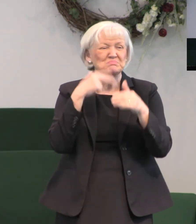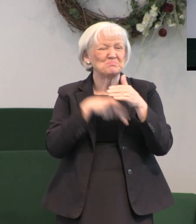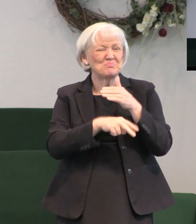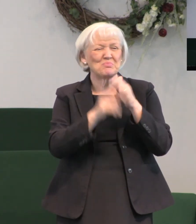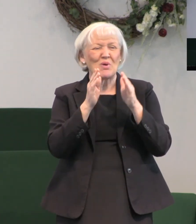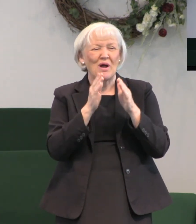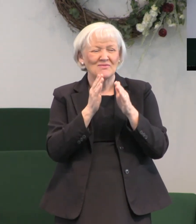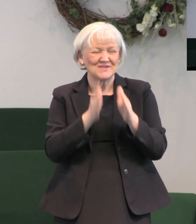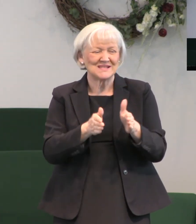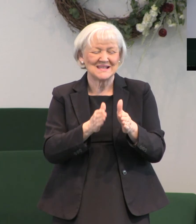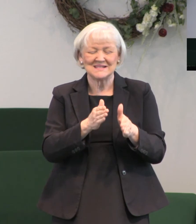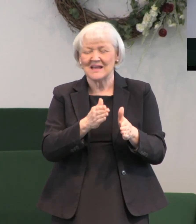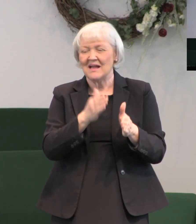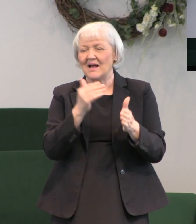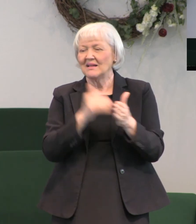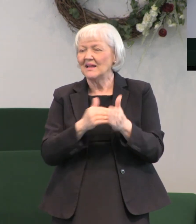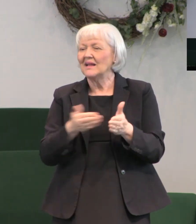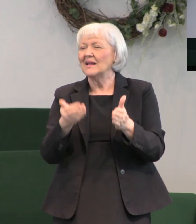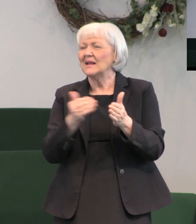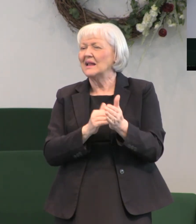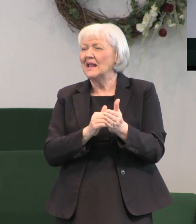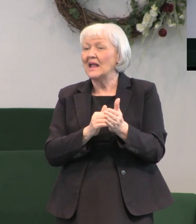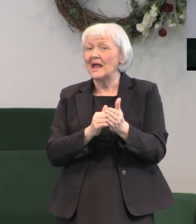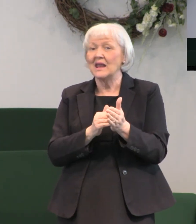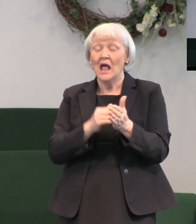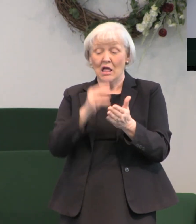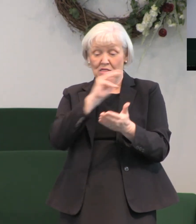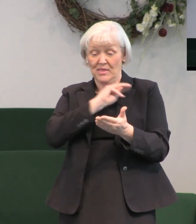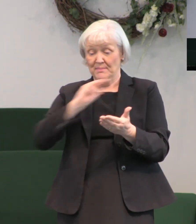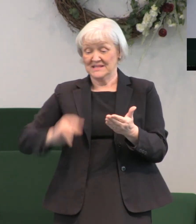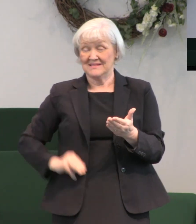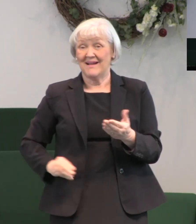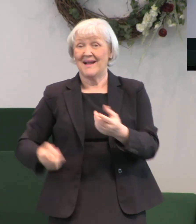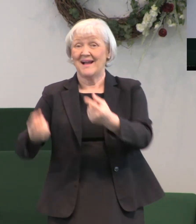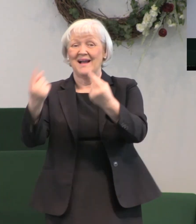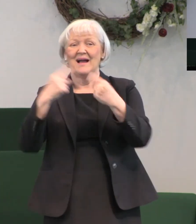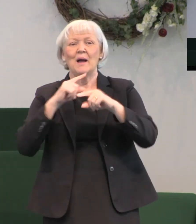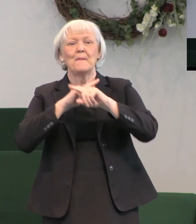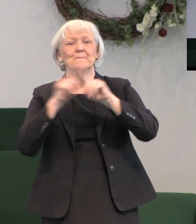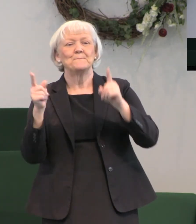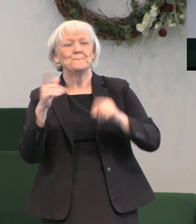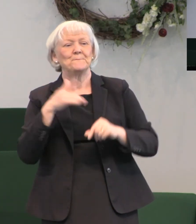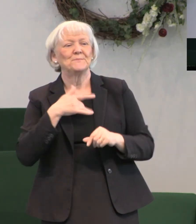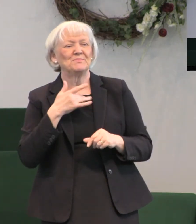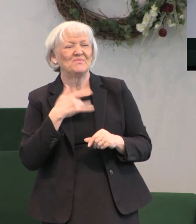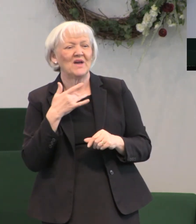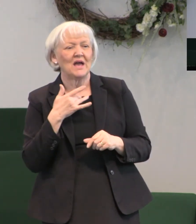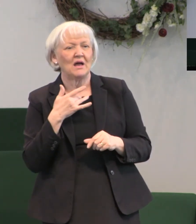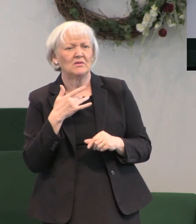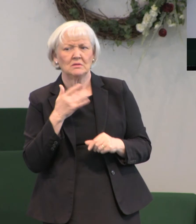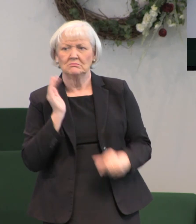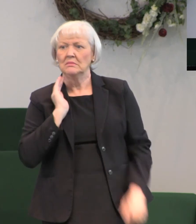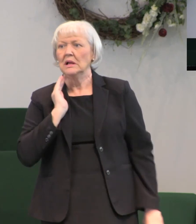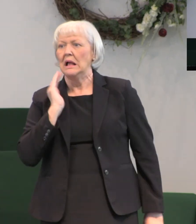their messiah who would come but they thought he was to be theirs